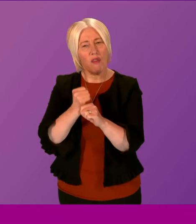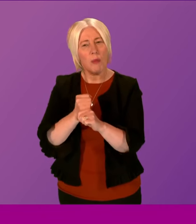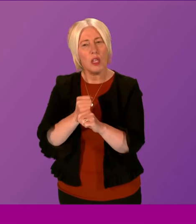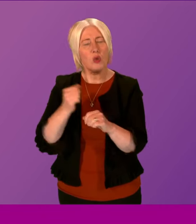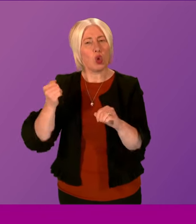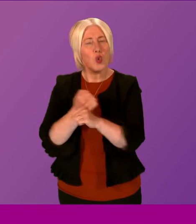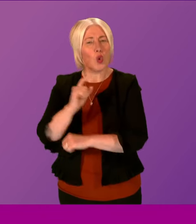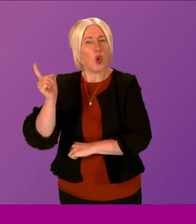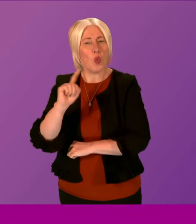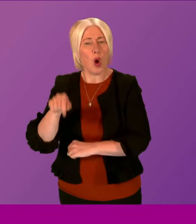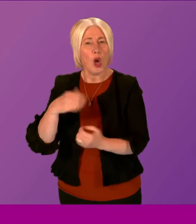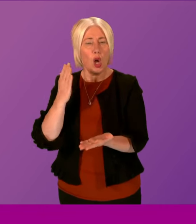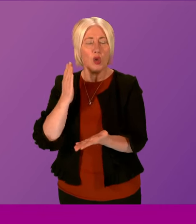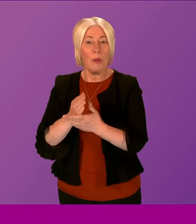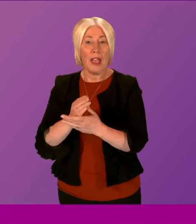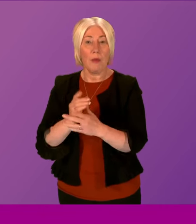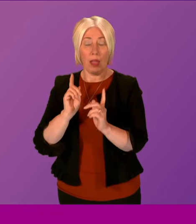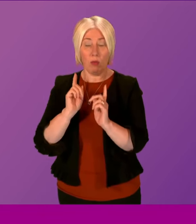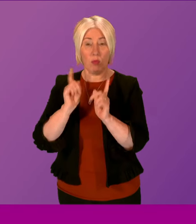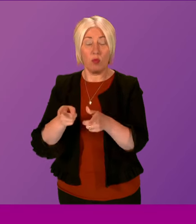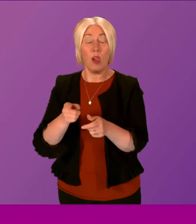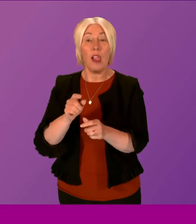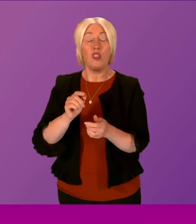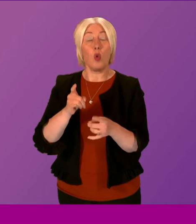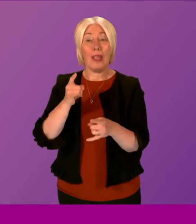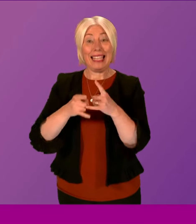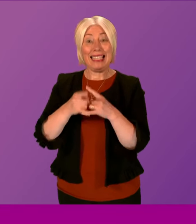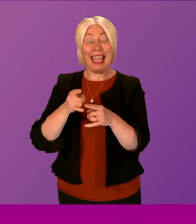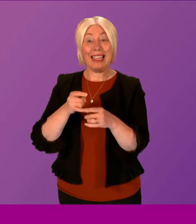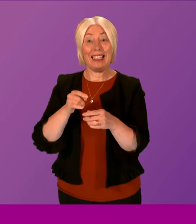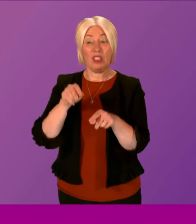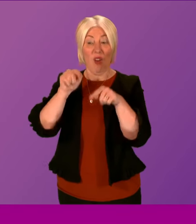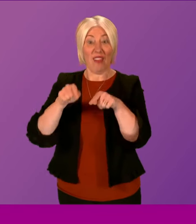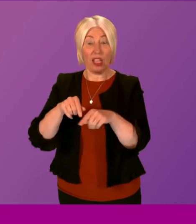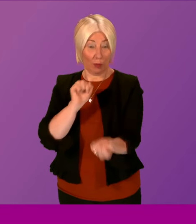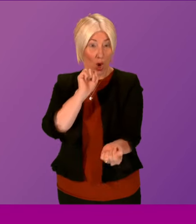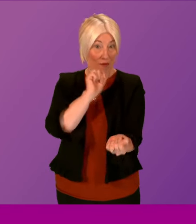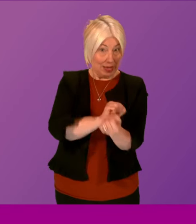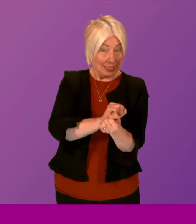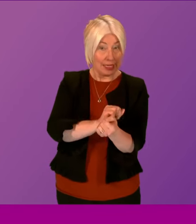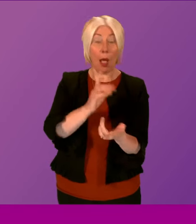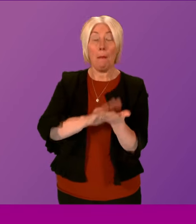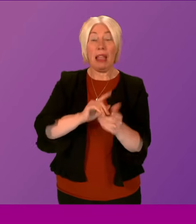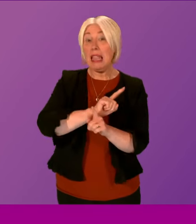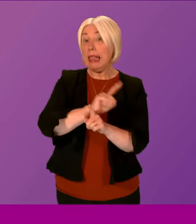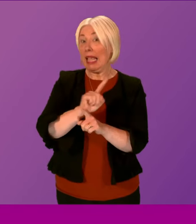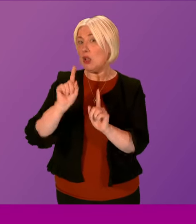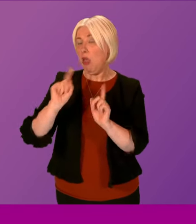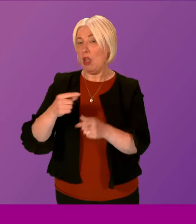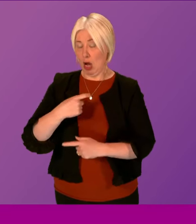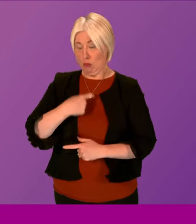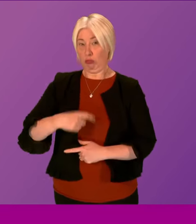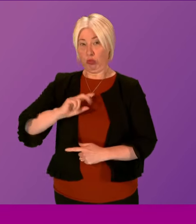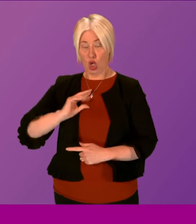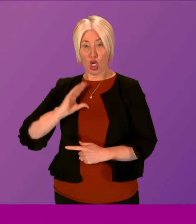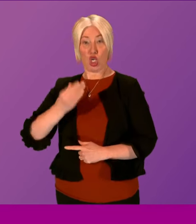to prevent convicted sex offenders from changing their identity. First Minister? This is a matter of public protection which we